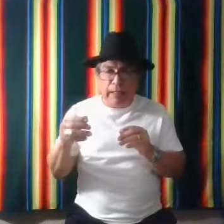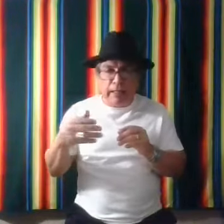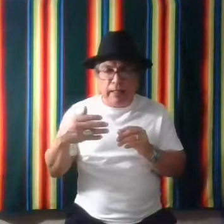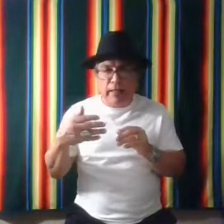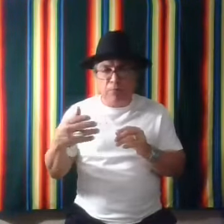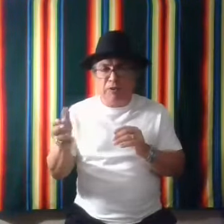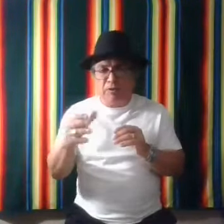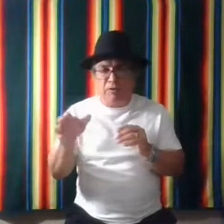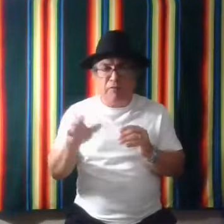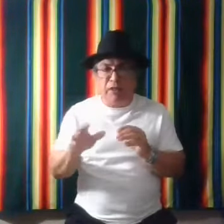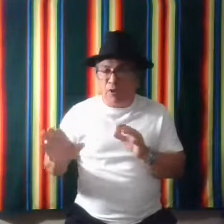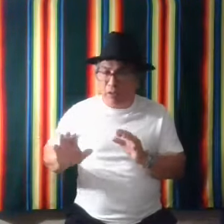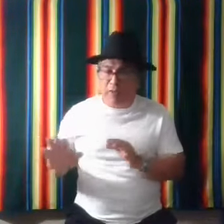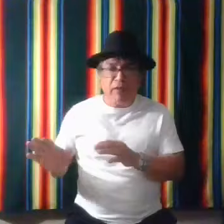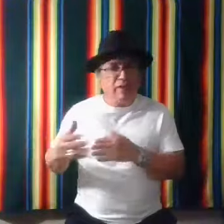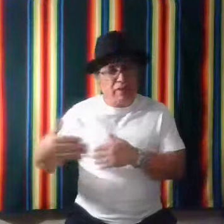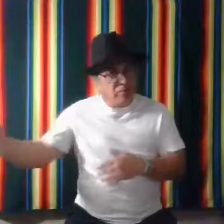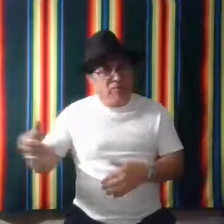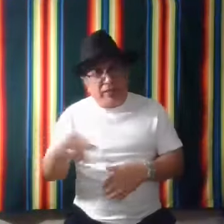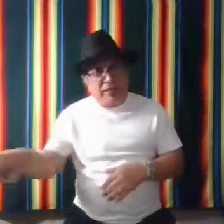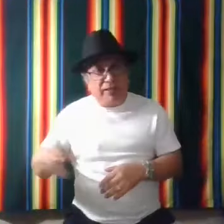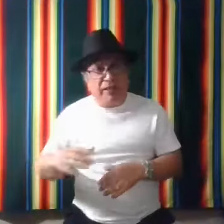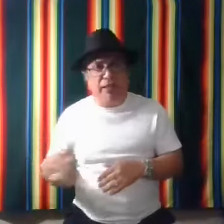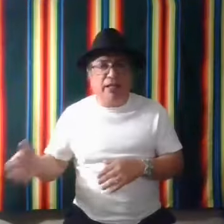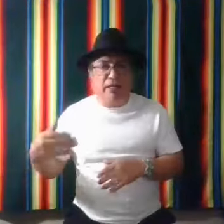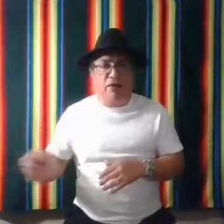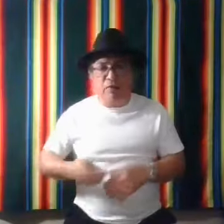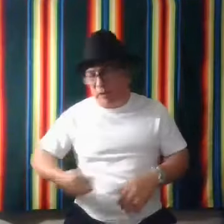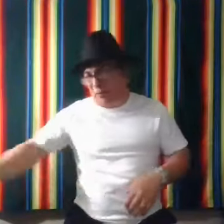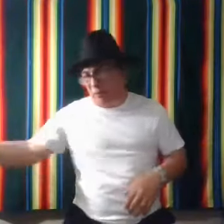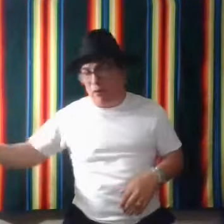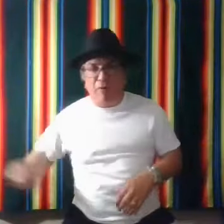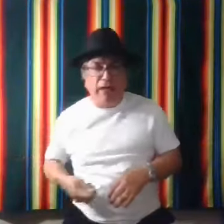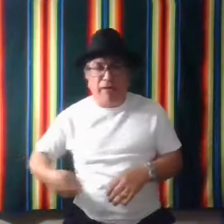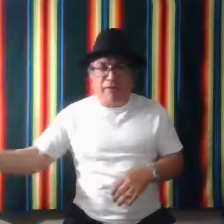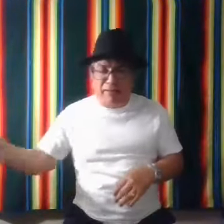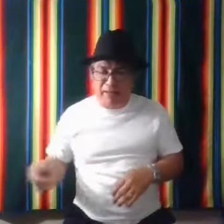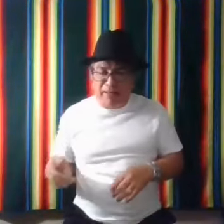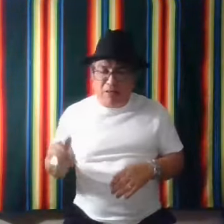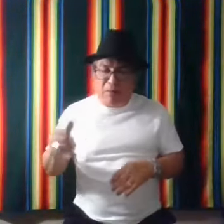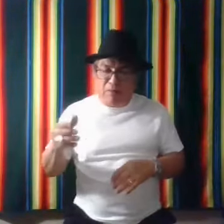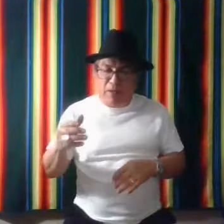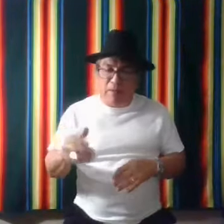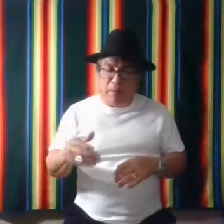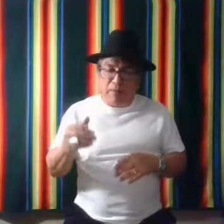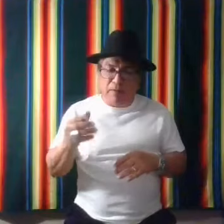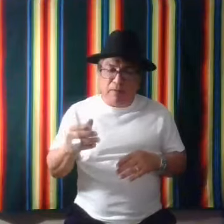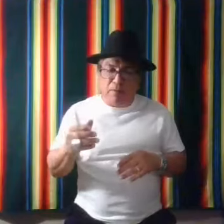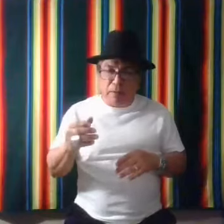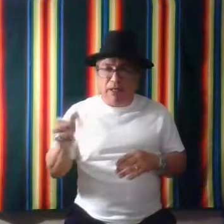And I watched a video how, you know, they didn't, they didn't like that coffee. They throwed it out. Um, but